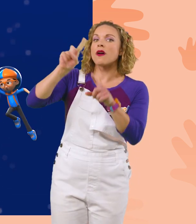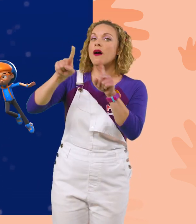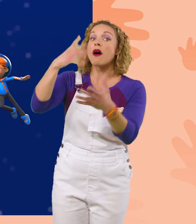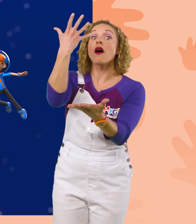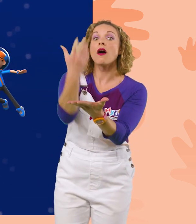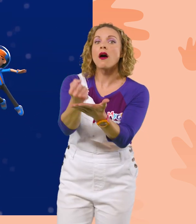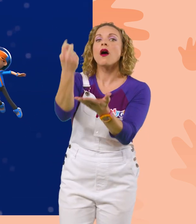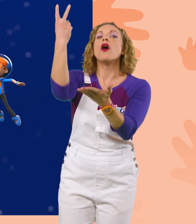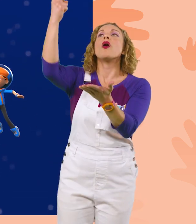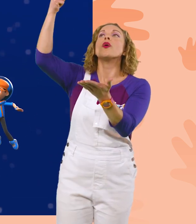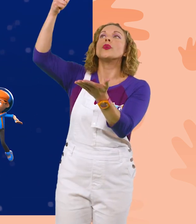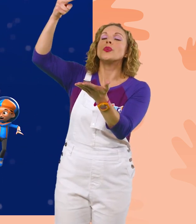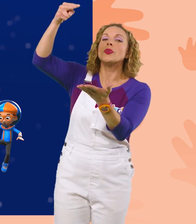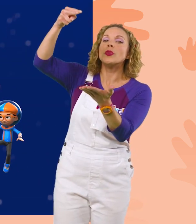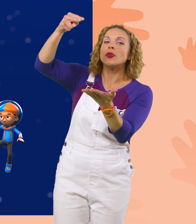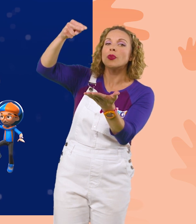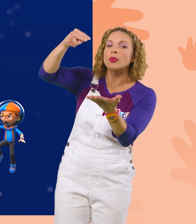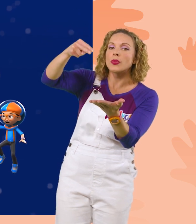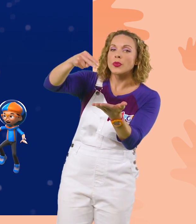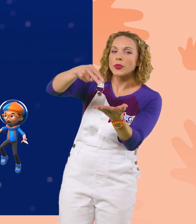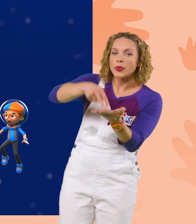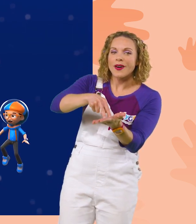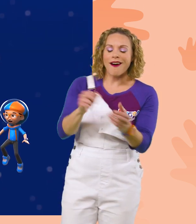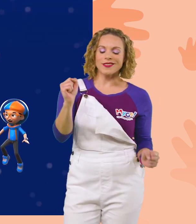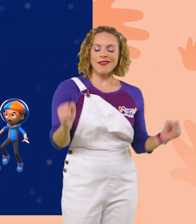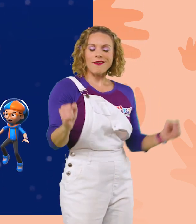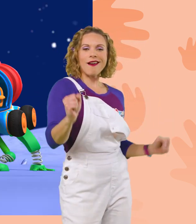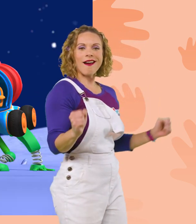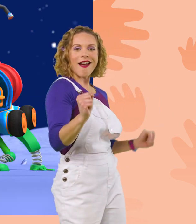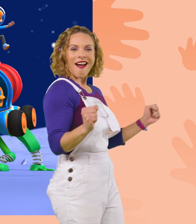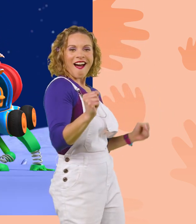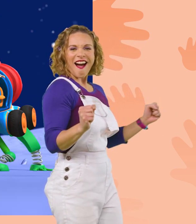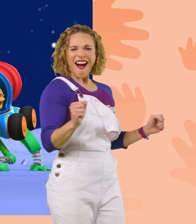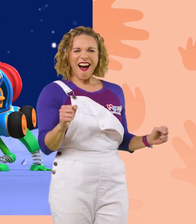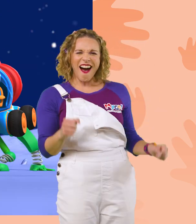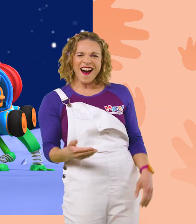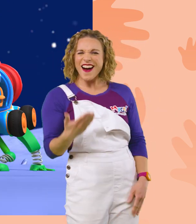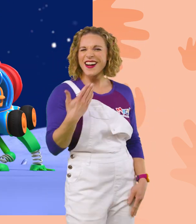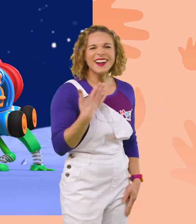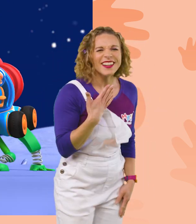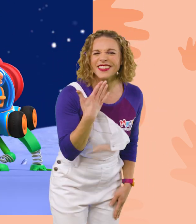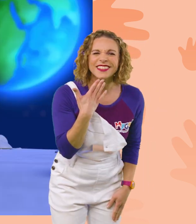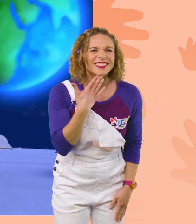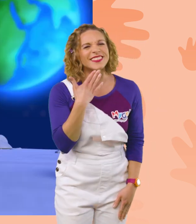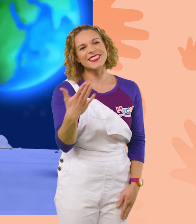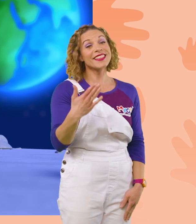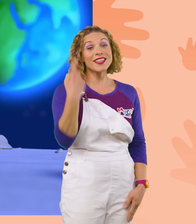is slowly pulling us back down! Cha-cha-cha-cha-cha-cha-cha-cha-cha! Thanks for the